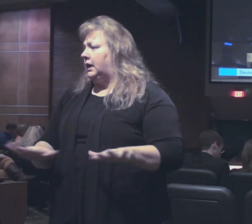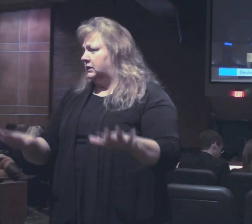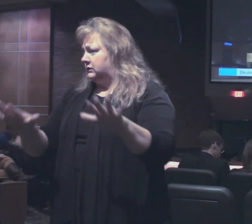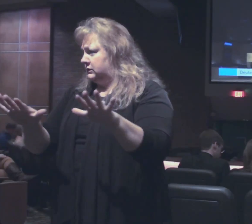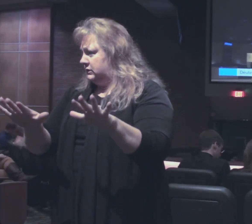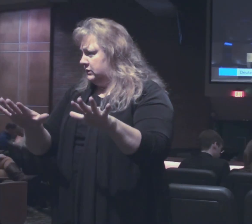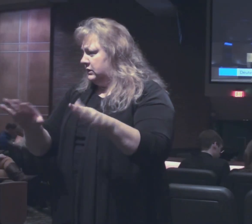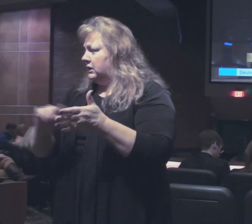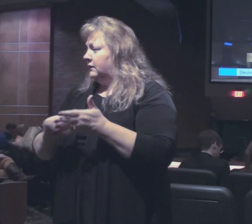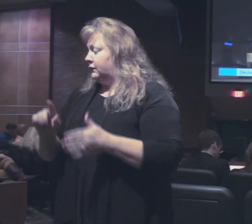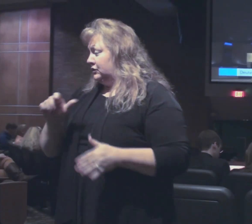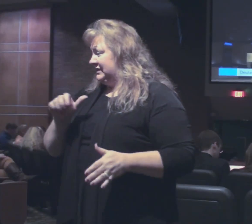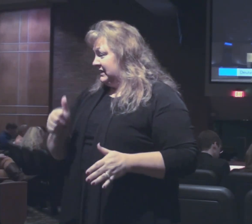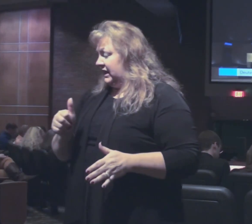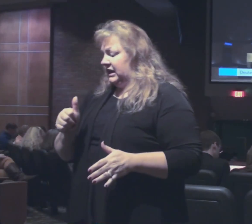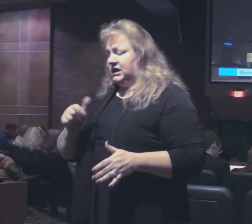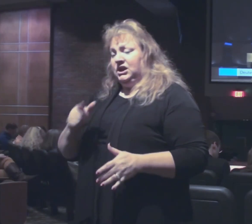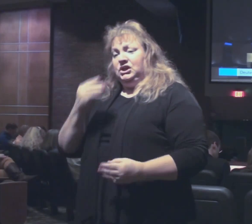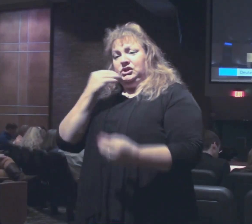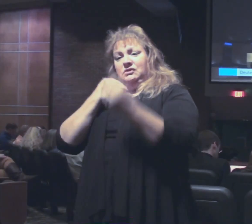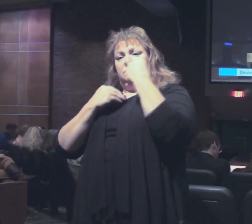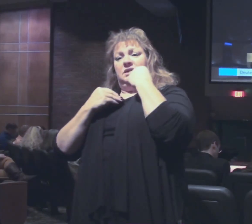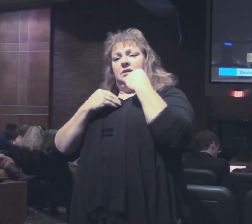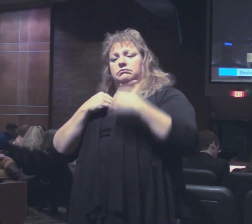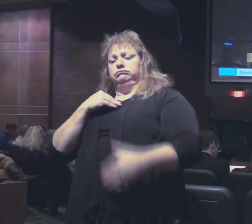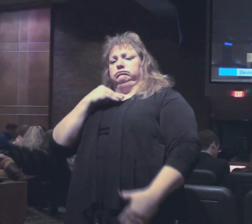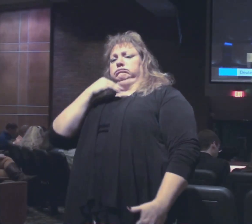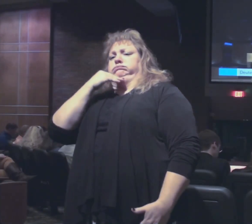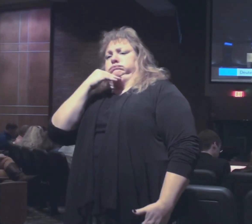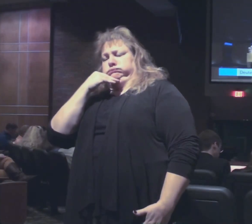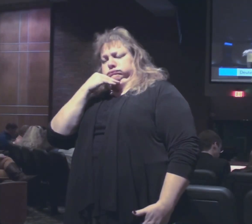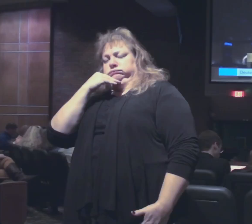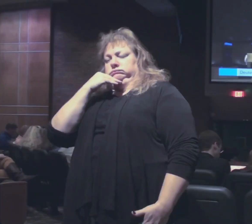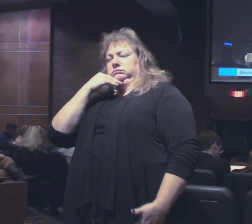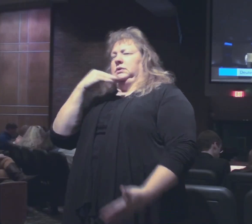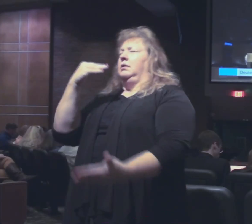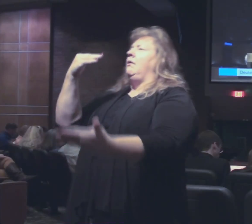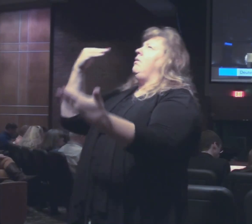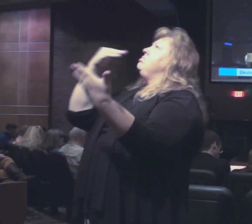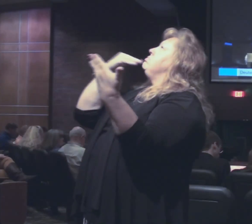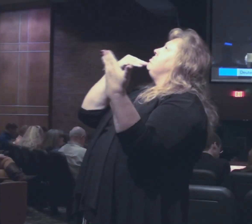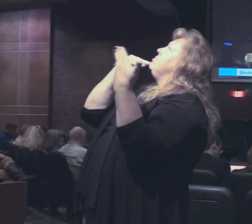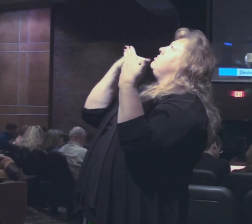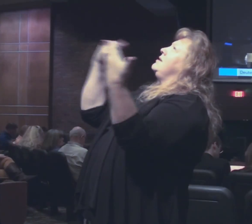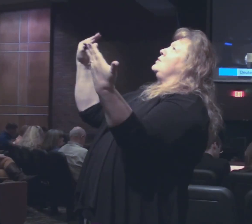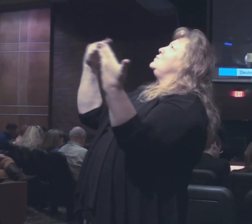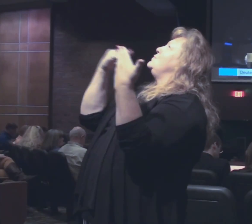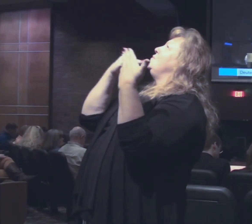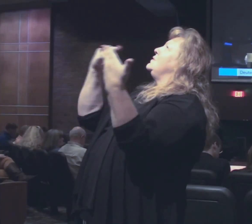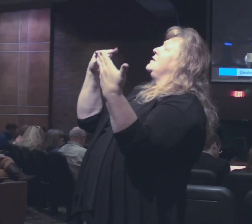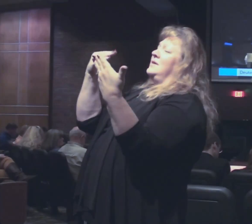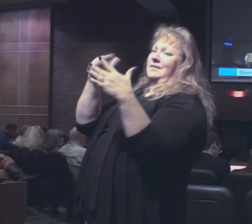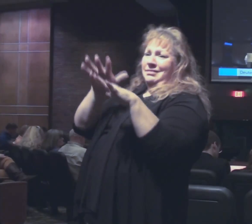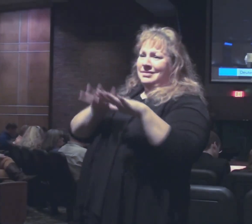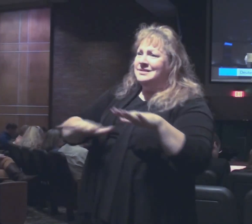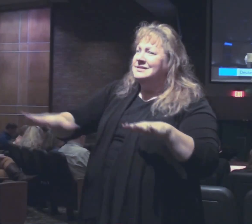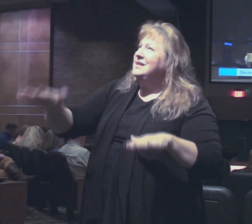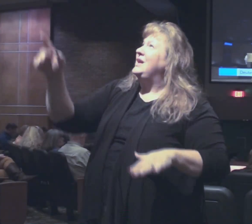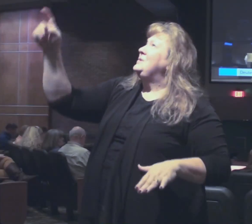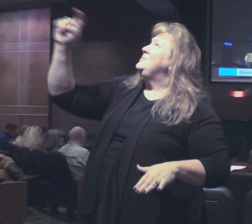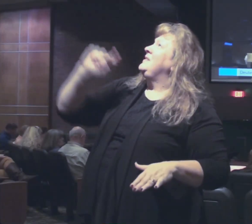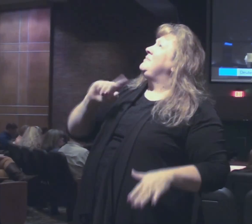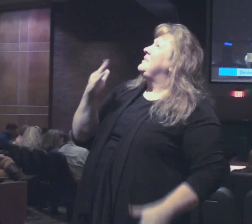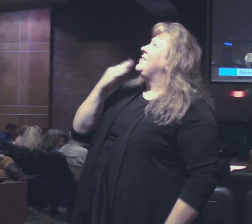Then he says in verse 10, When you've eaten and are satisfied, you shall bless the Lord your God for the good land which he has